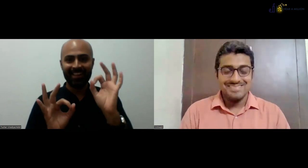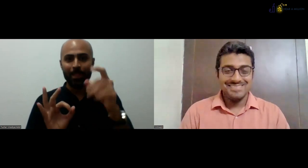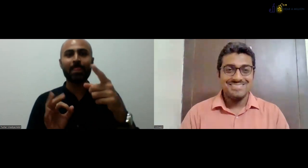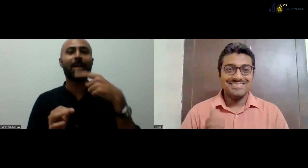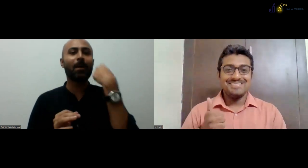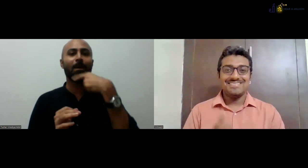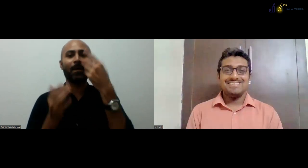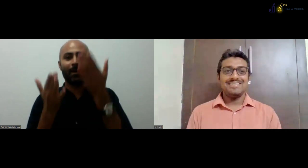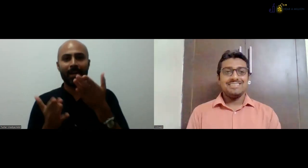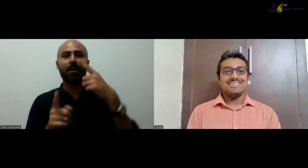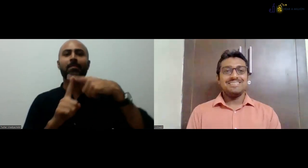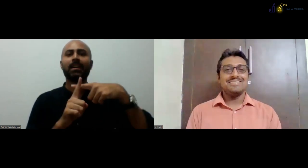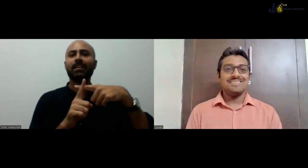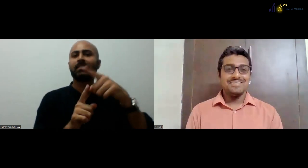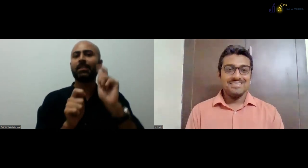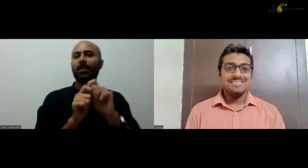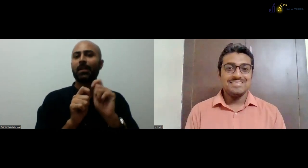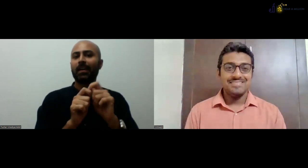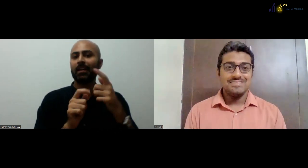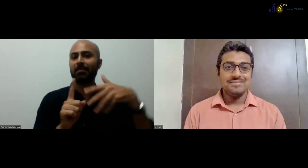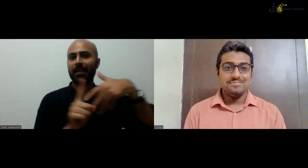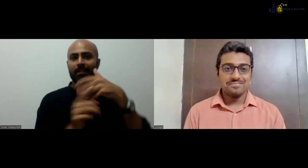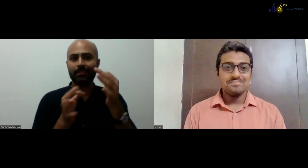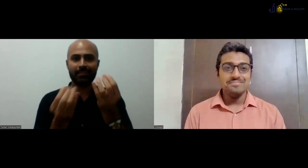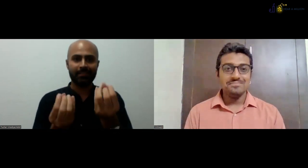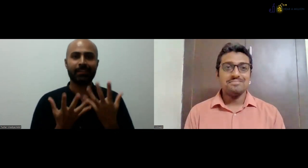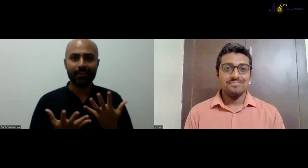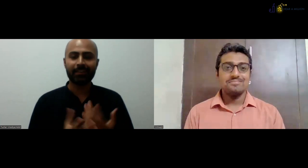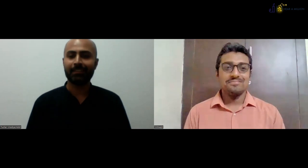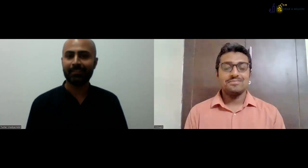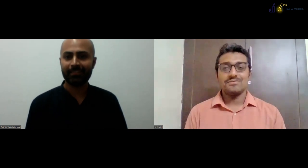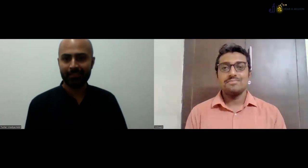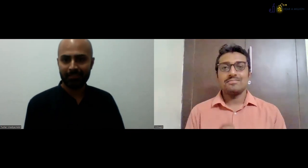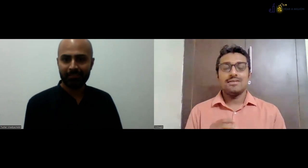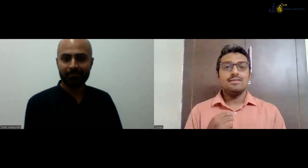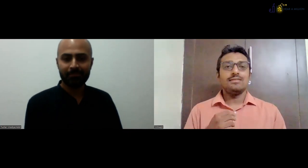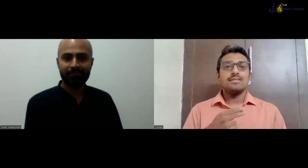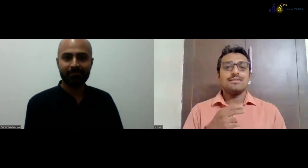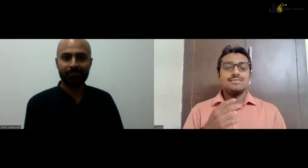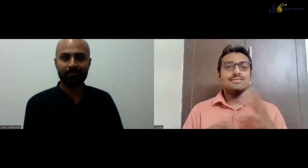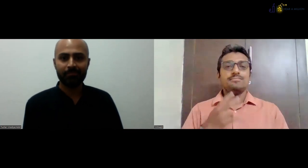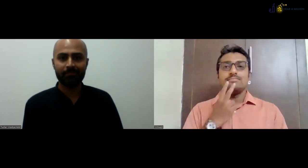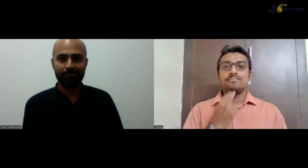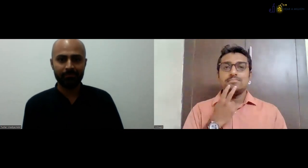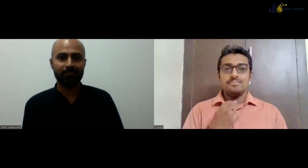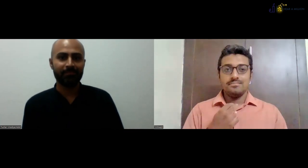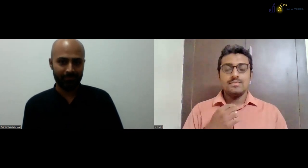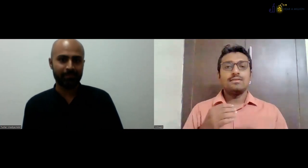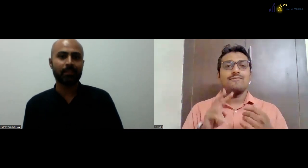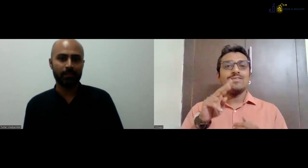Hello, Vishwajit. Really nice to see you. Please give us your intro and also let us know what you do professionally. Give us your background, please.